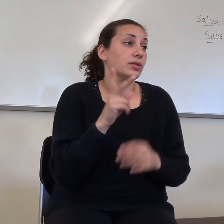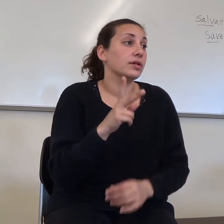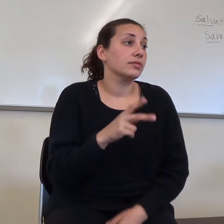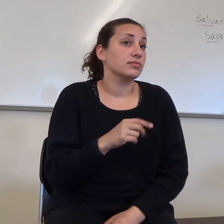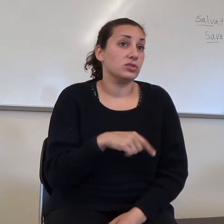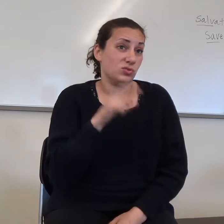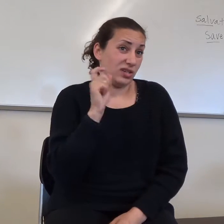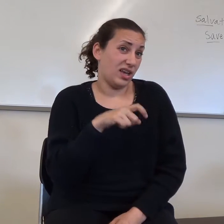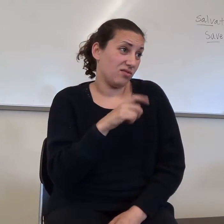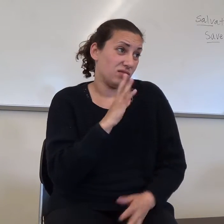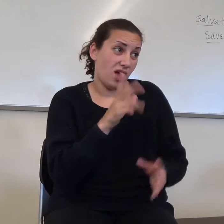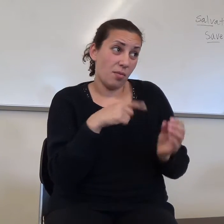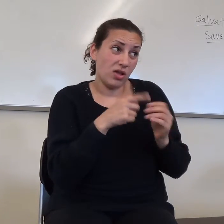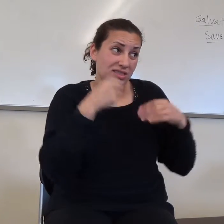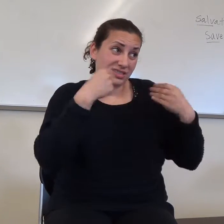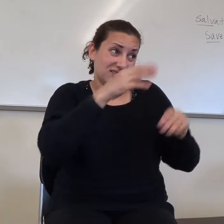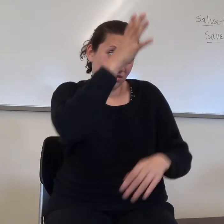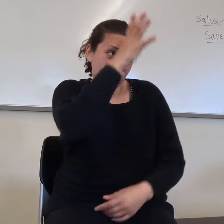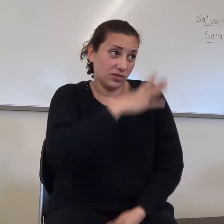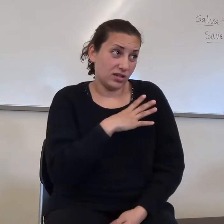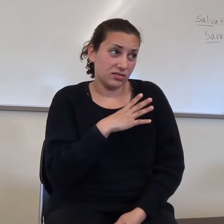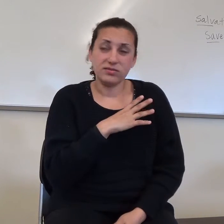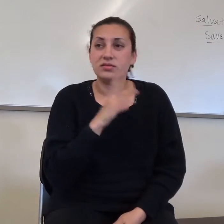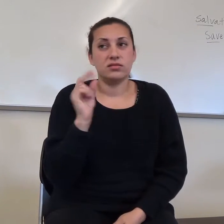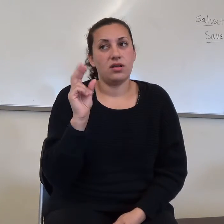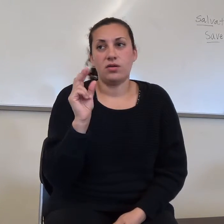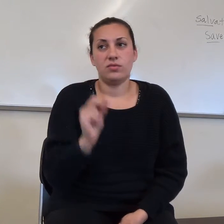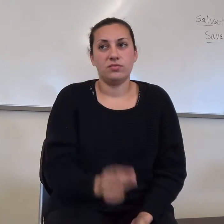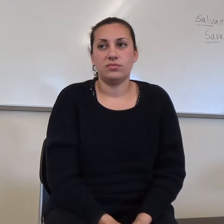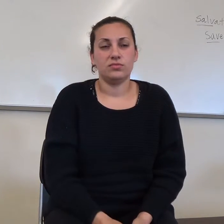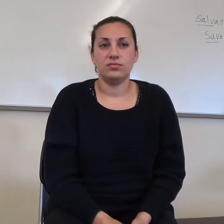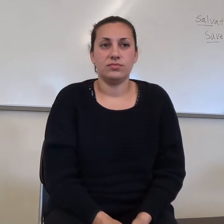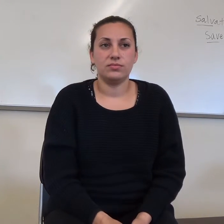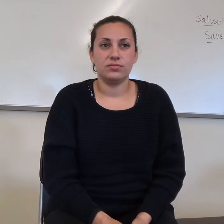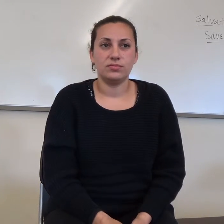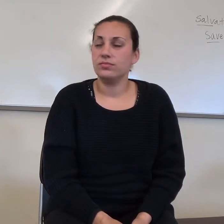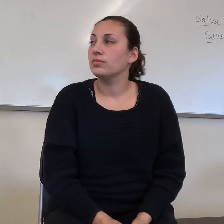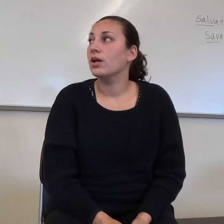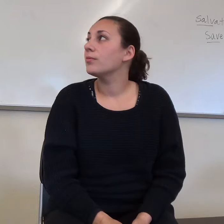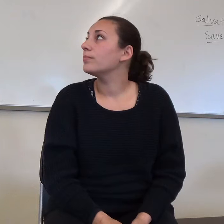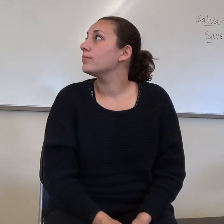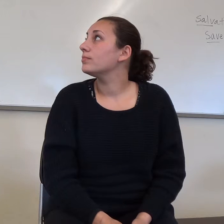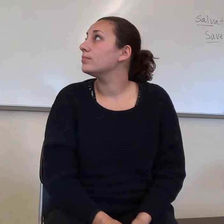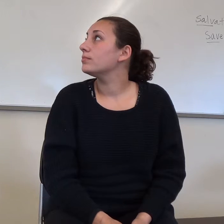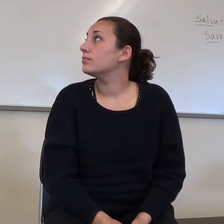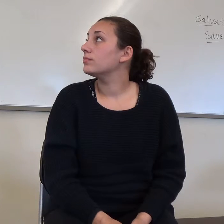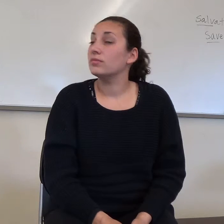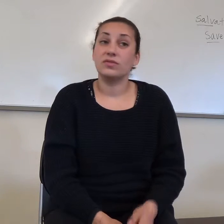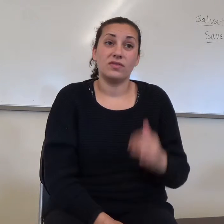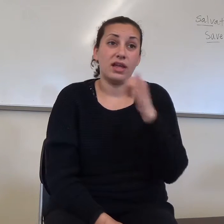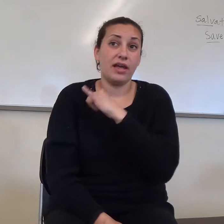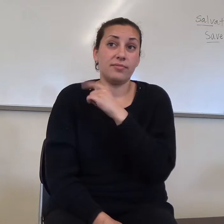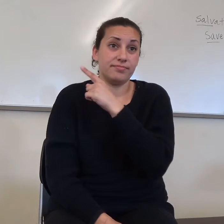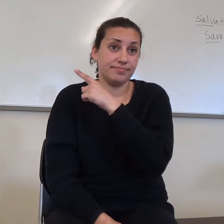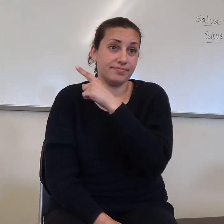salesman? No. No. This is, in fact, up to the